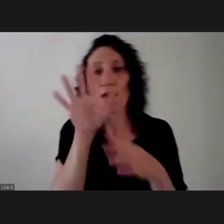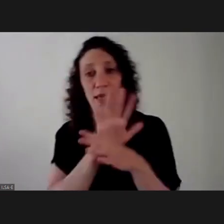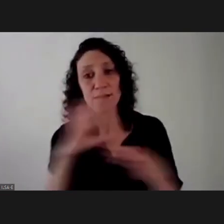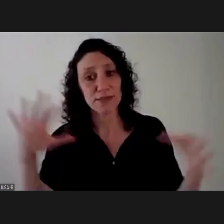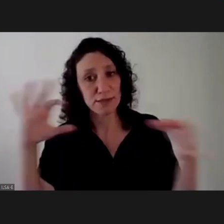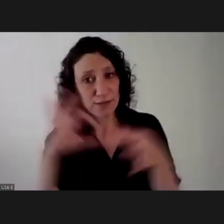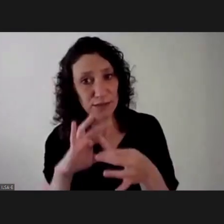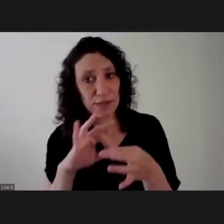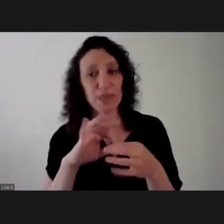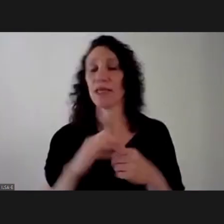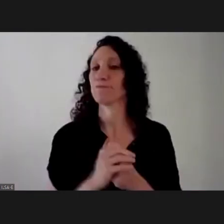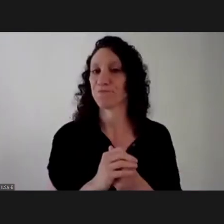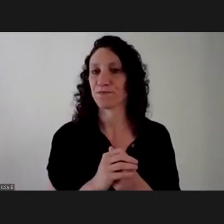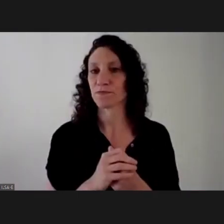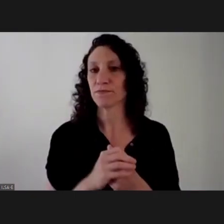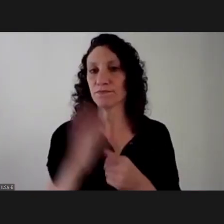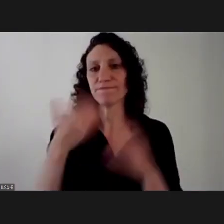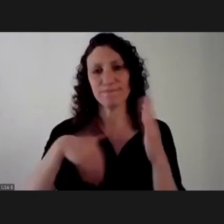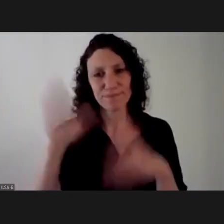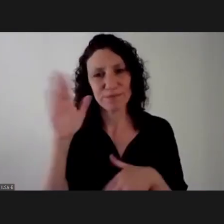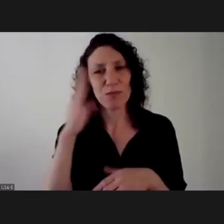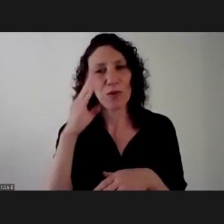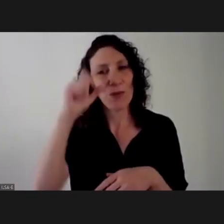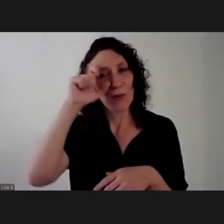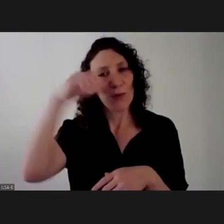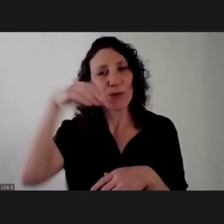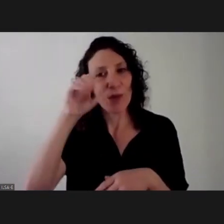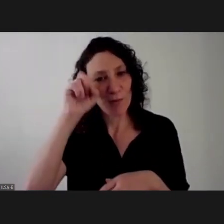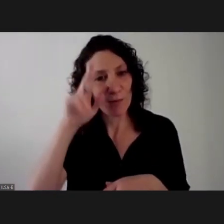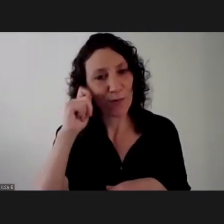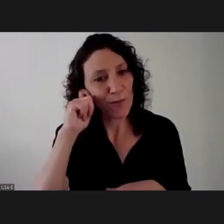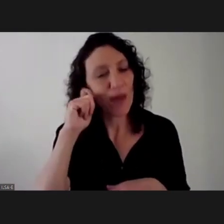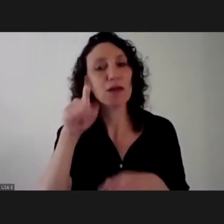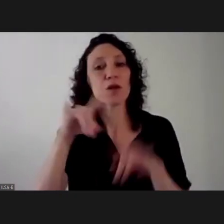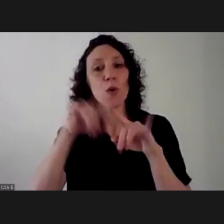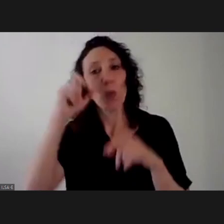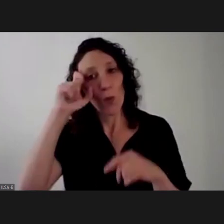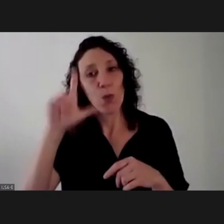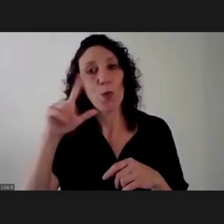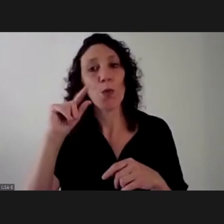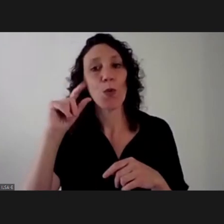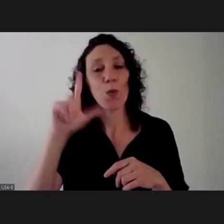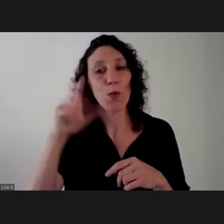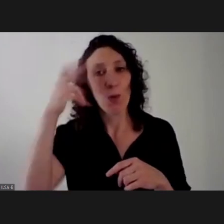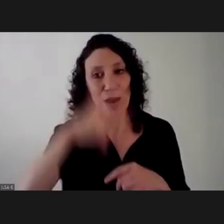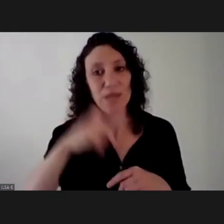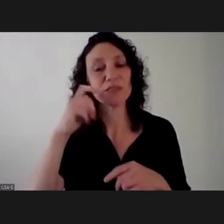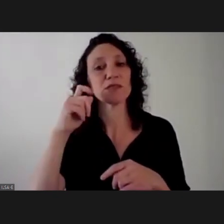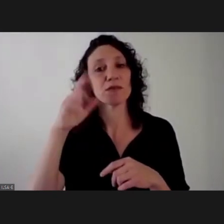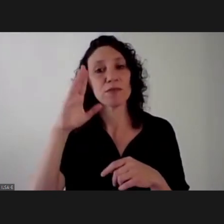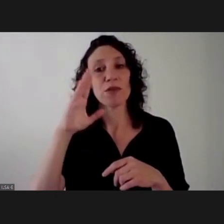led by Maria Luisa Bemberg, Lita Stantik, Sarah Basio, Beatriz Villalba-Welch,